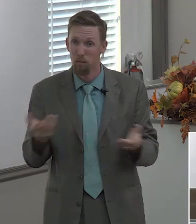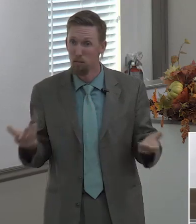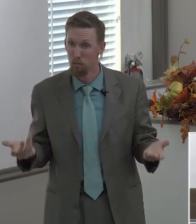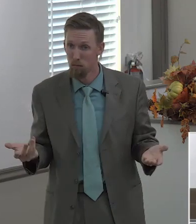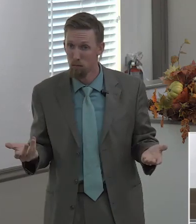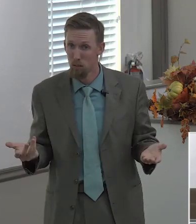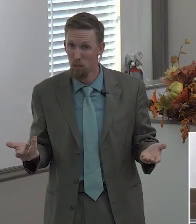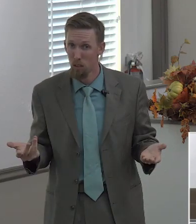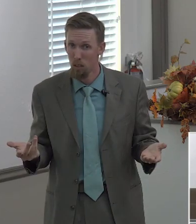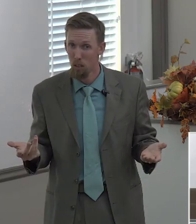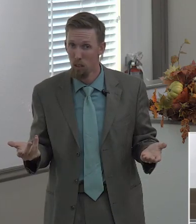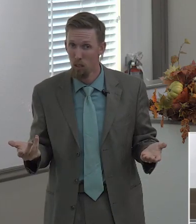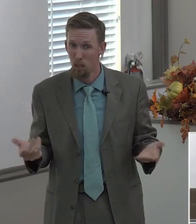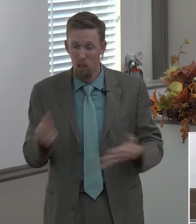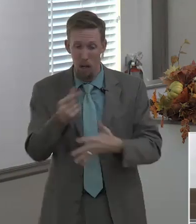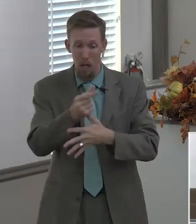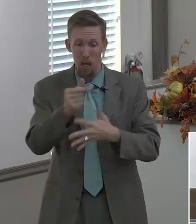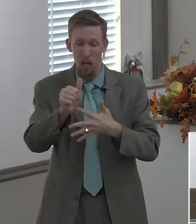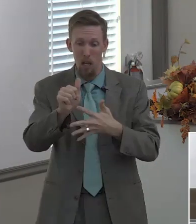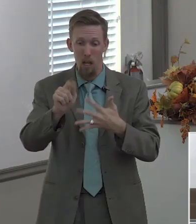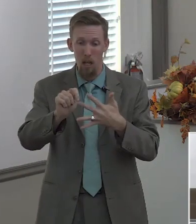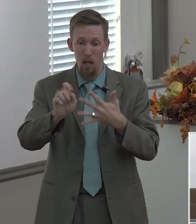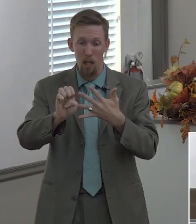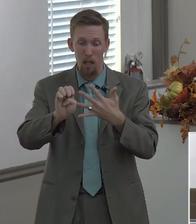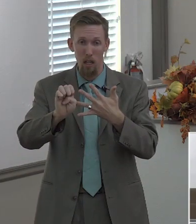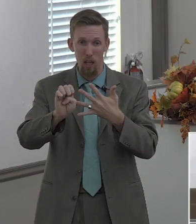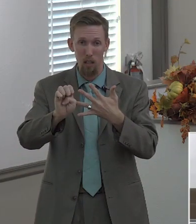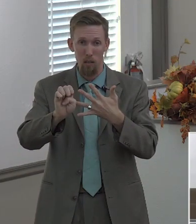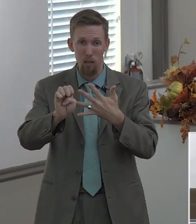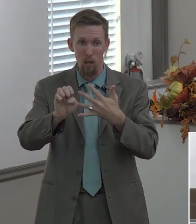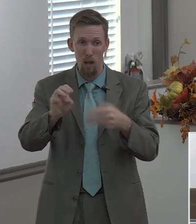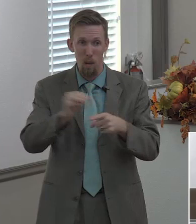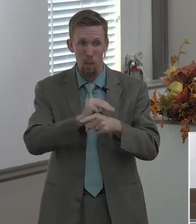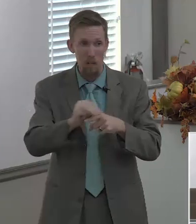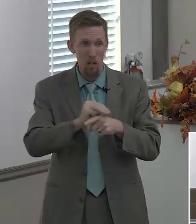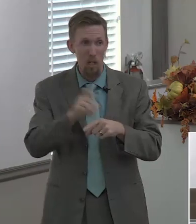hey isn't this what gate ministry is supposed to look like